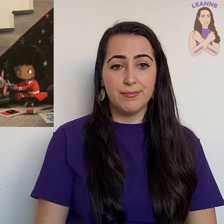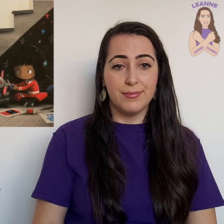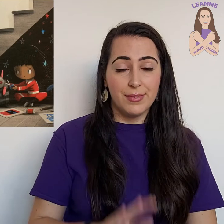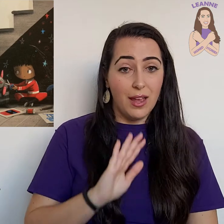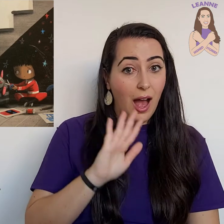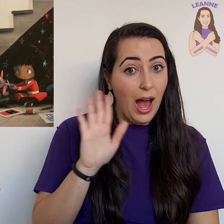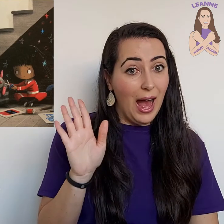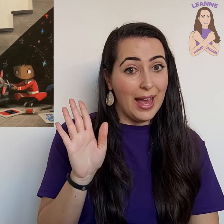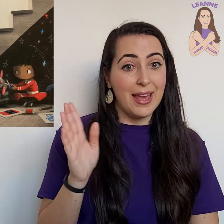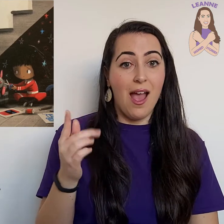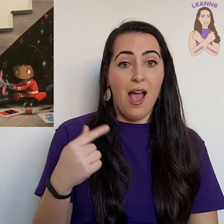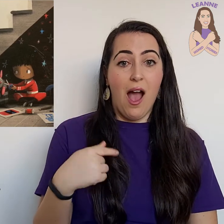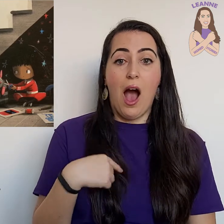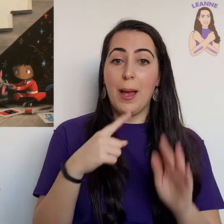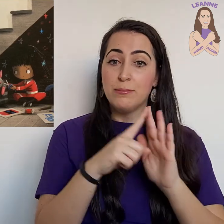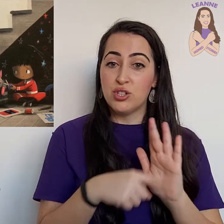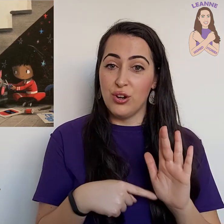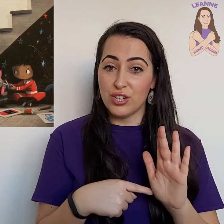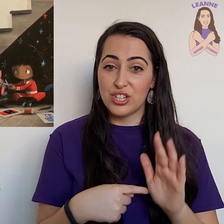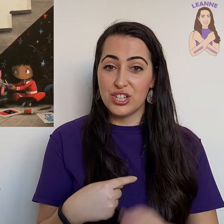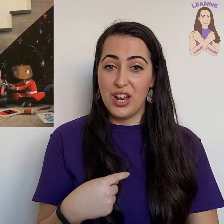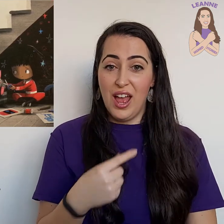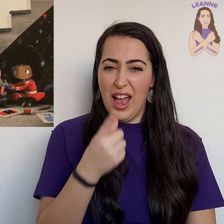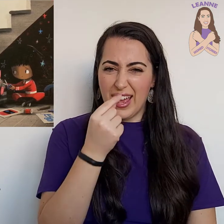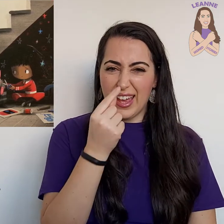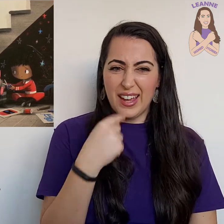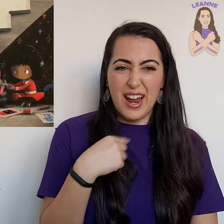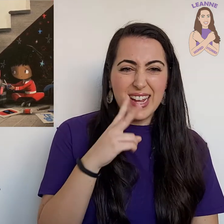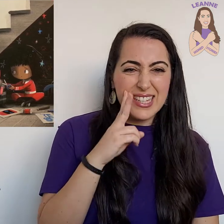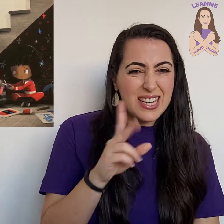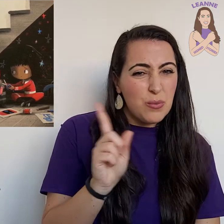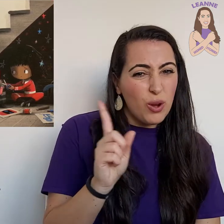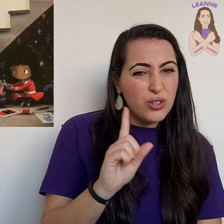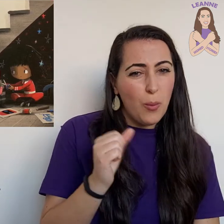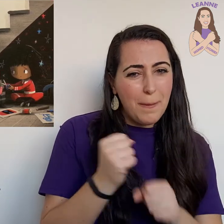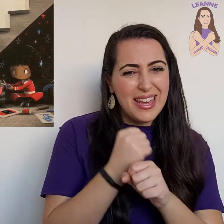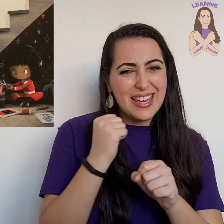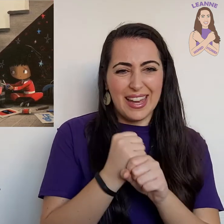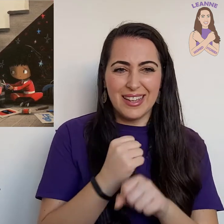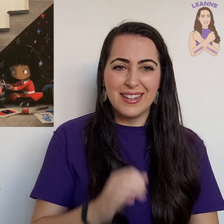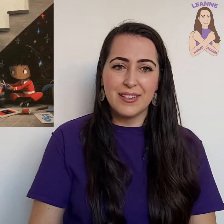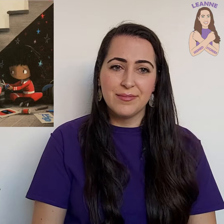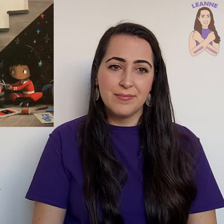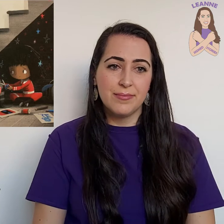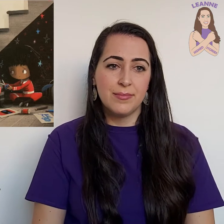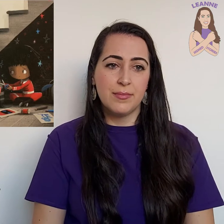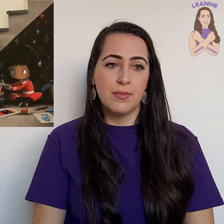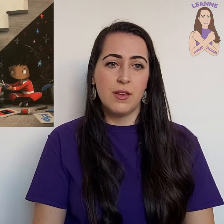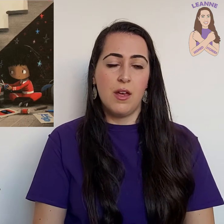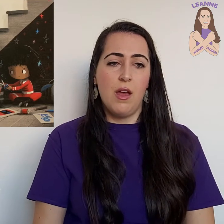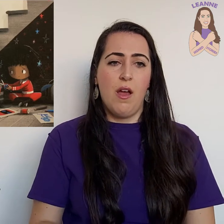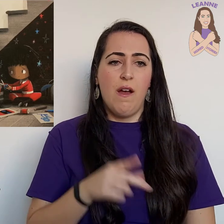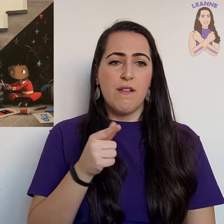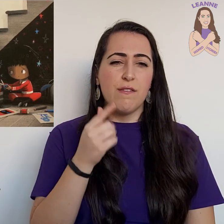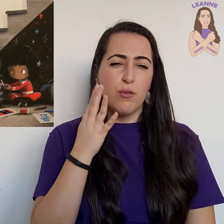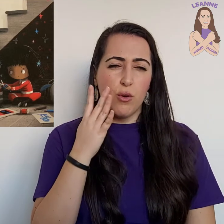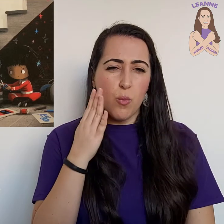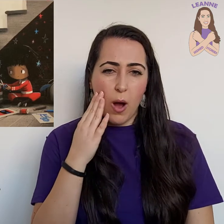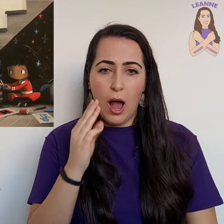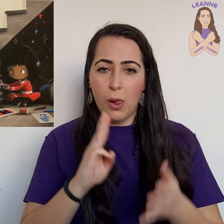Hi, I'm Josh. Can I see what you're making? For a while,